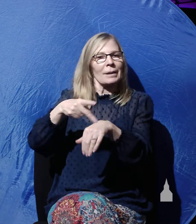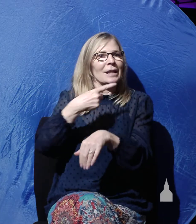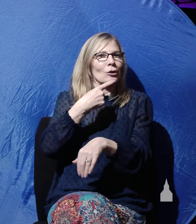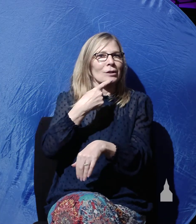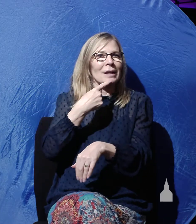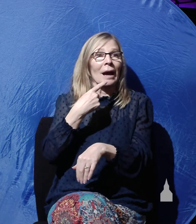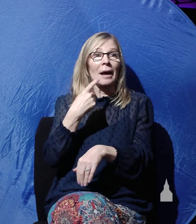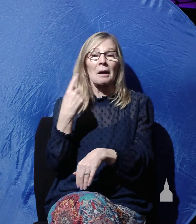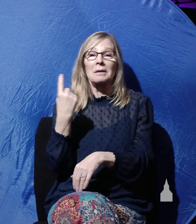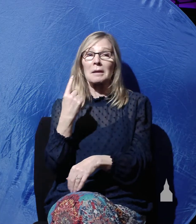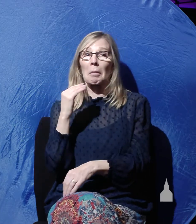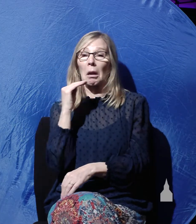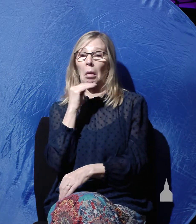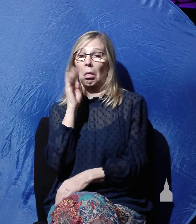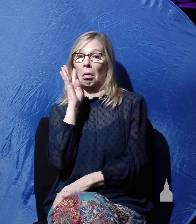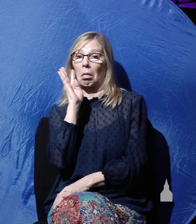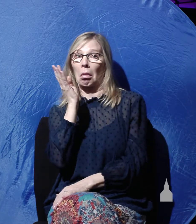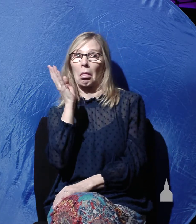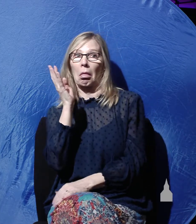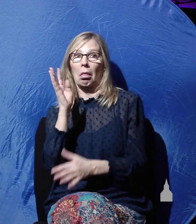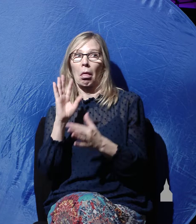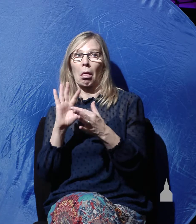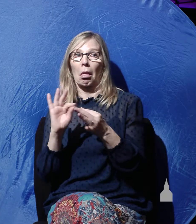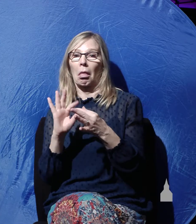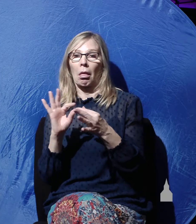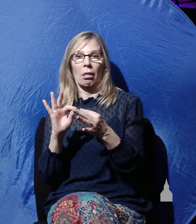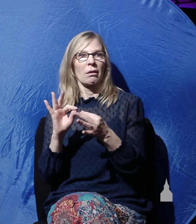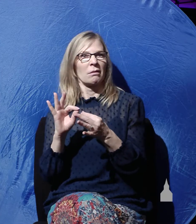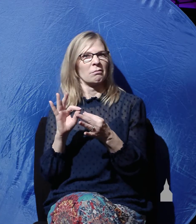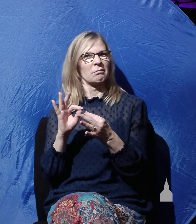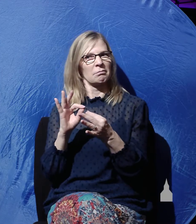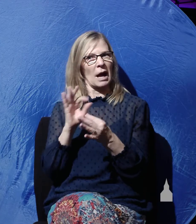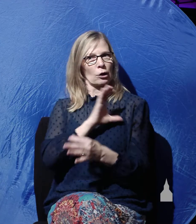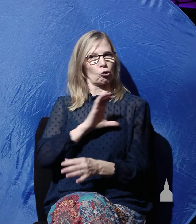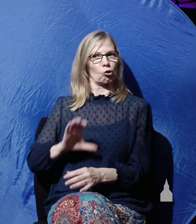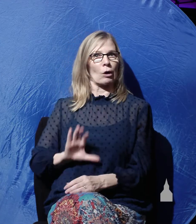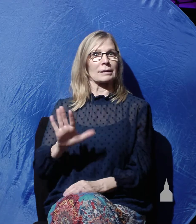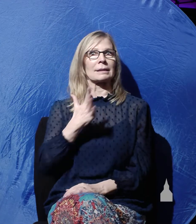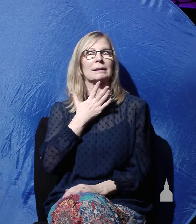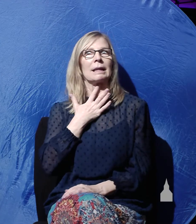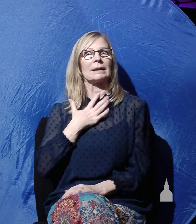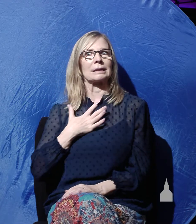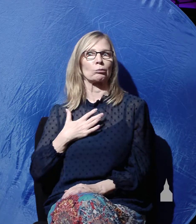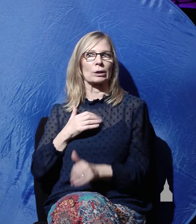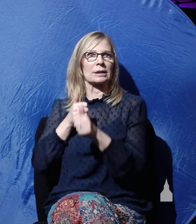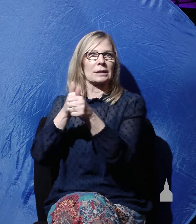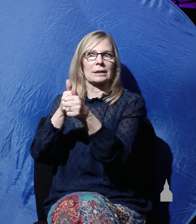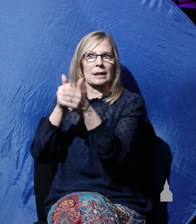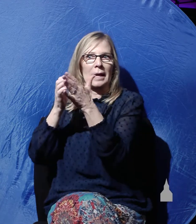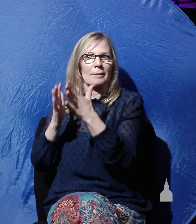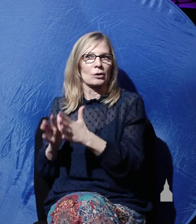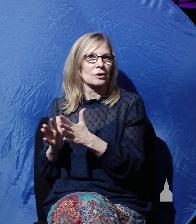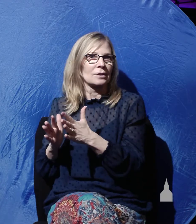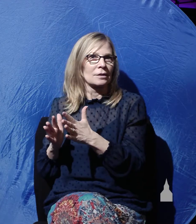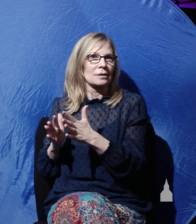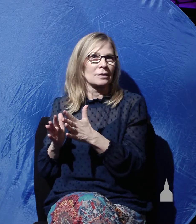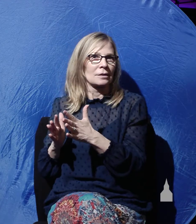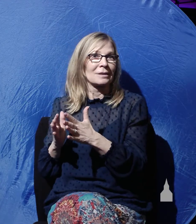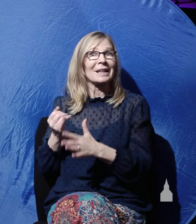devised fable, a myth concocted by Christ's desperate disciples. And if one makes those